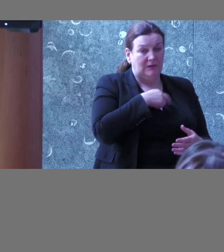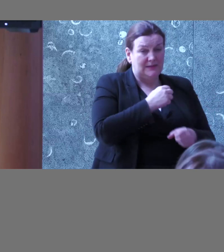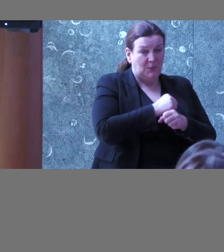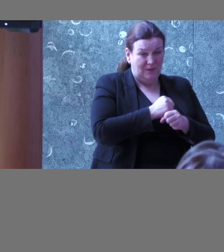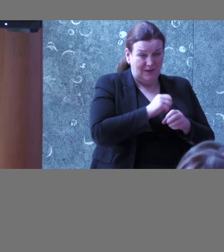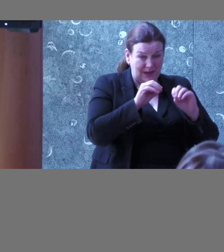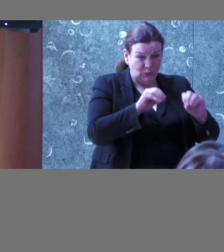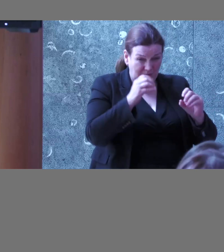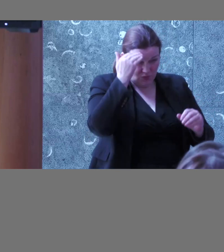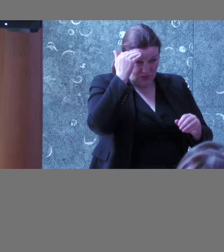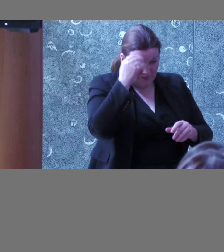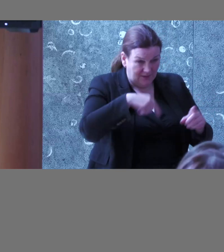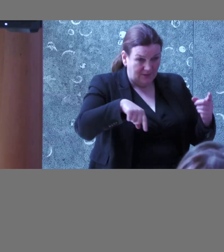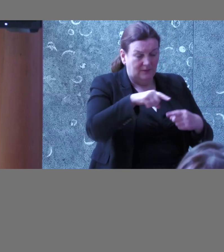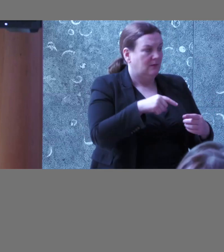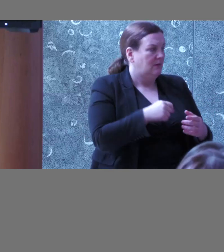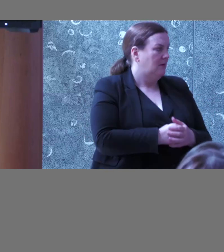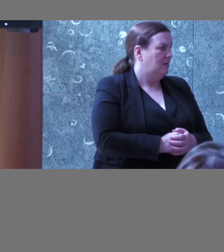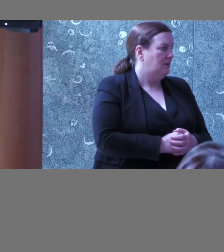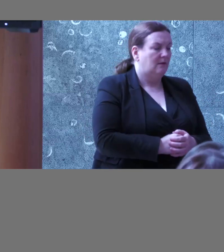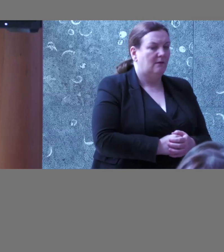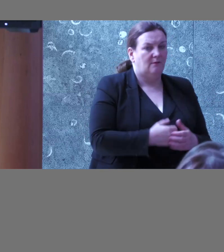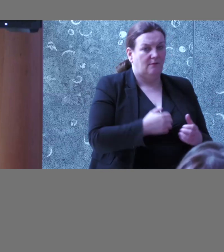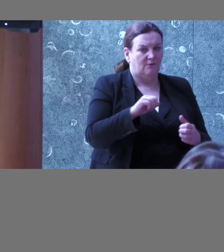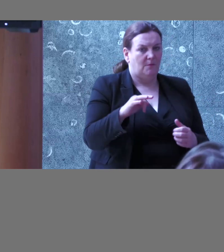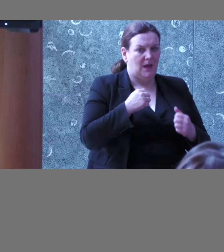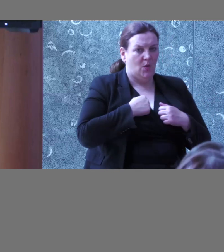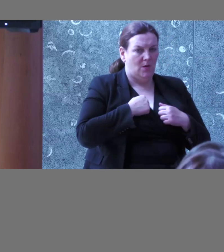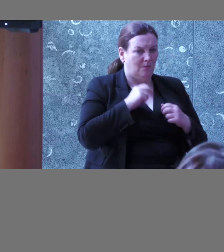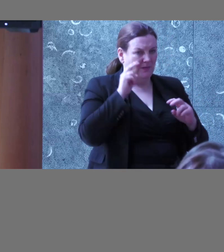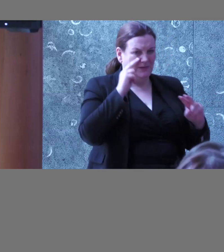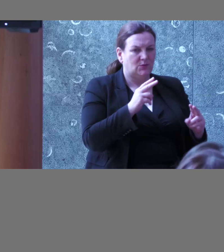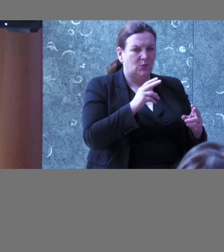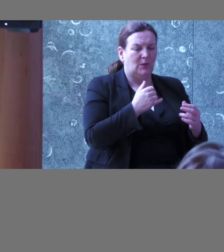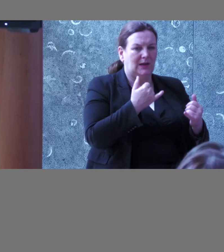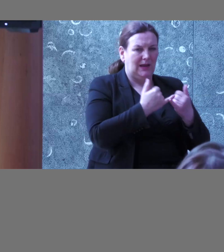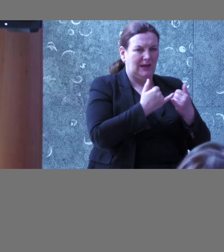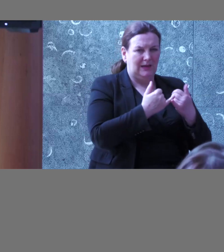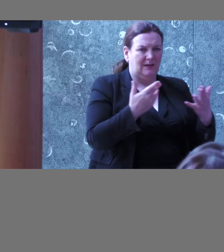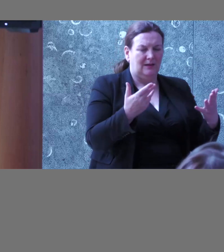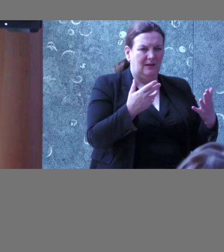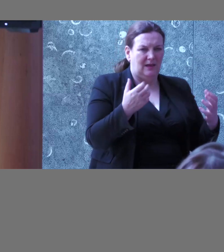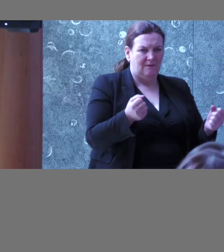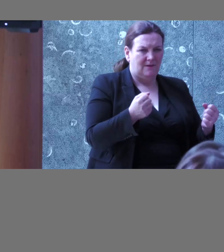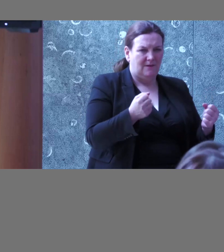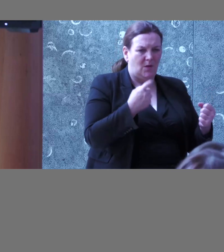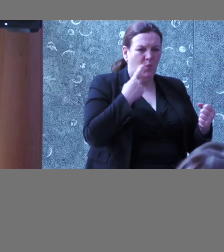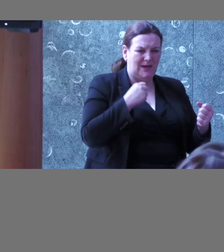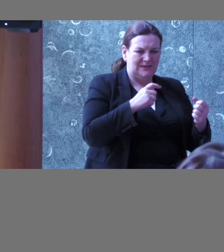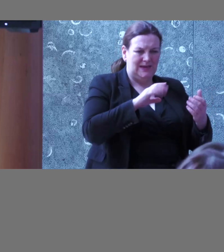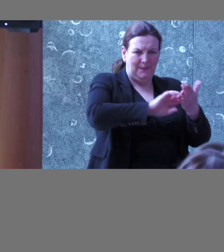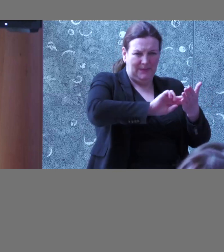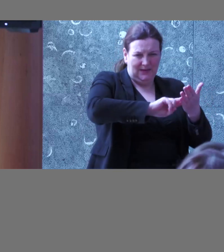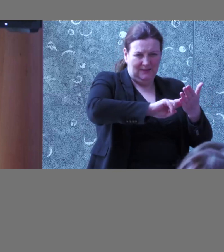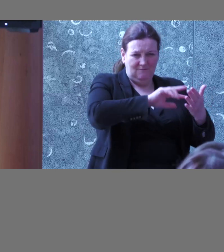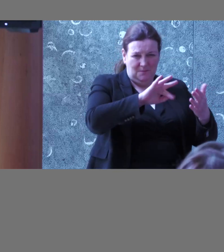yeah we take other methods like from our perspective we try to build like a white label component library that takes a lot of the technical aspects